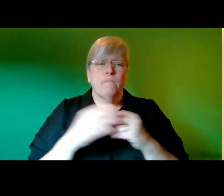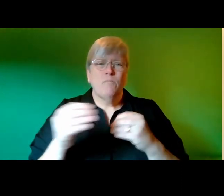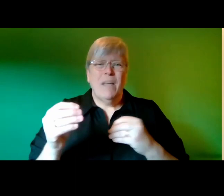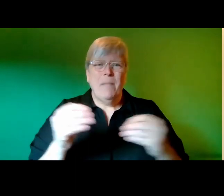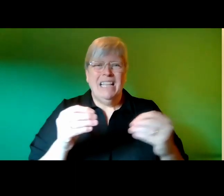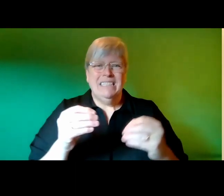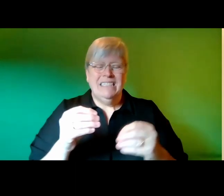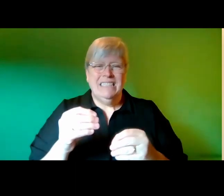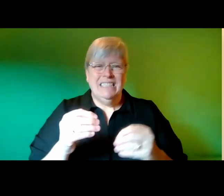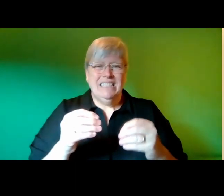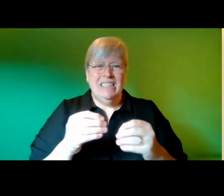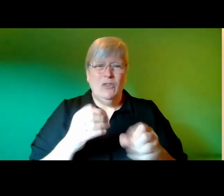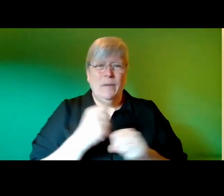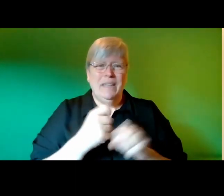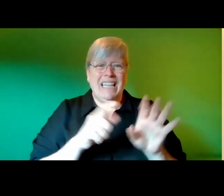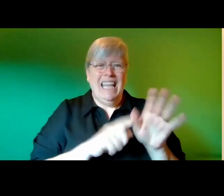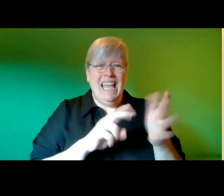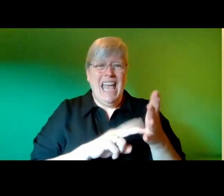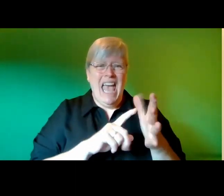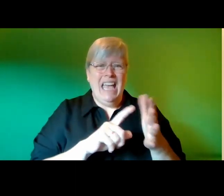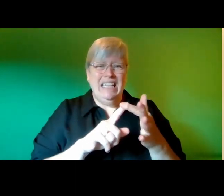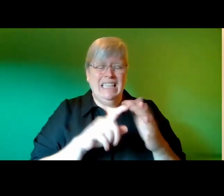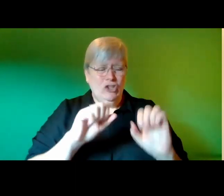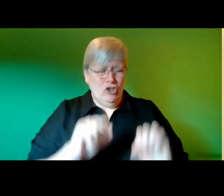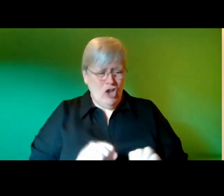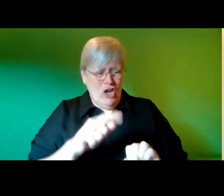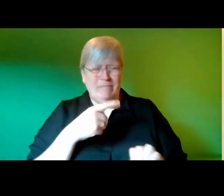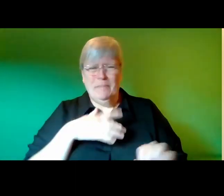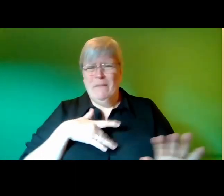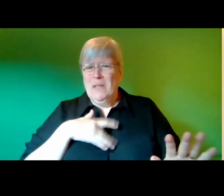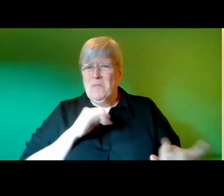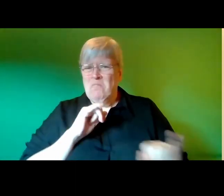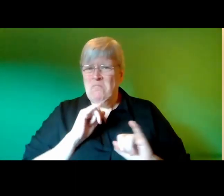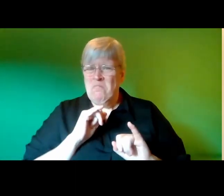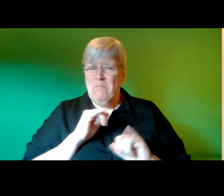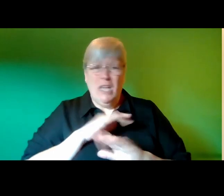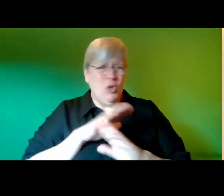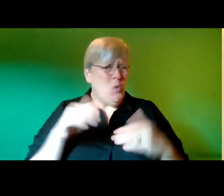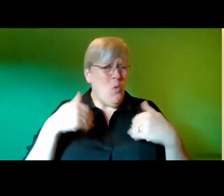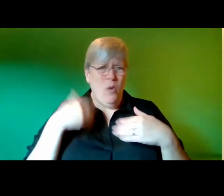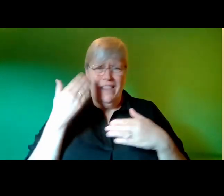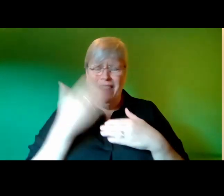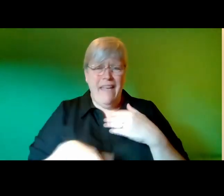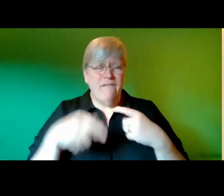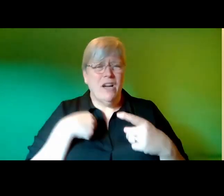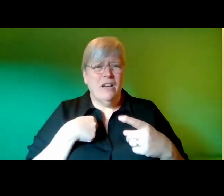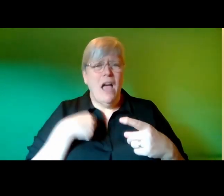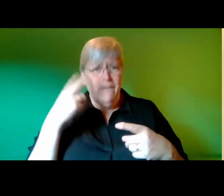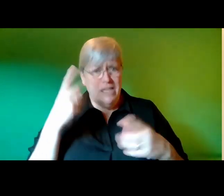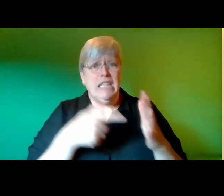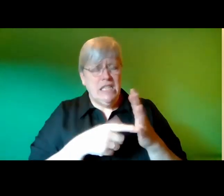gynecology chair giving her a sharp chill down her spine no i haven't but i've seen them on tv